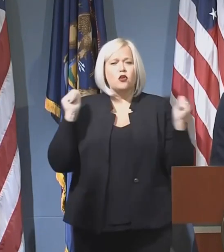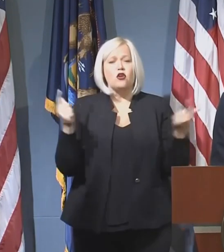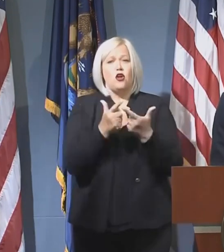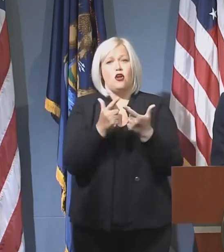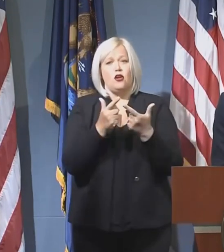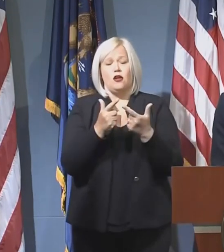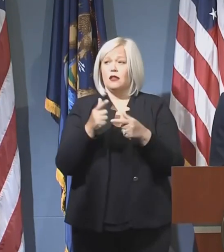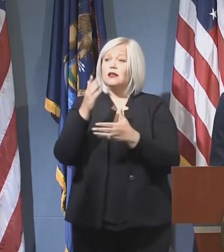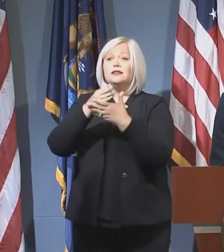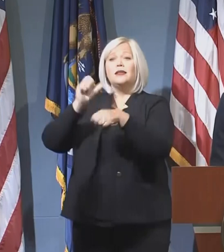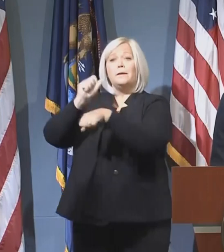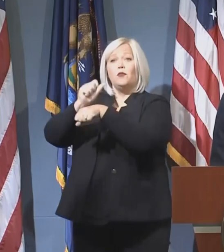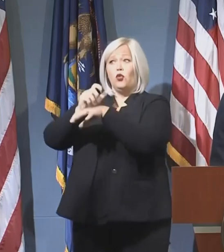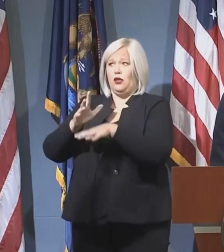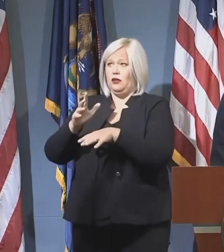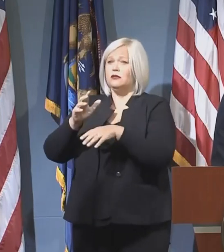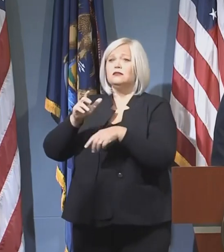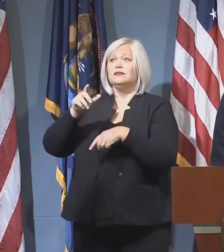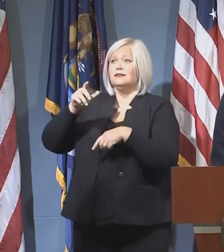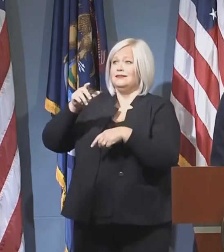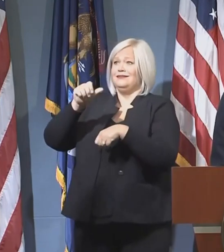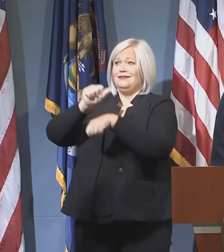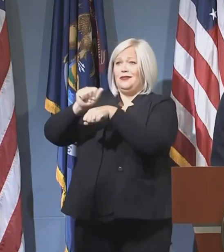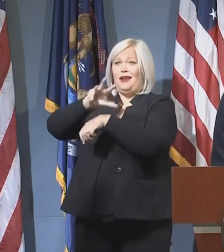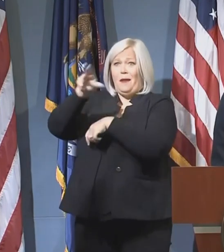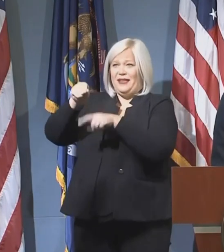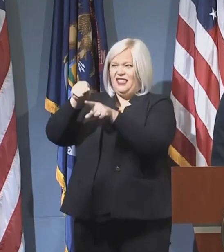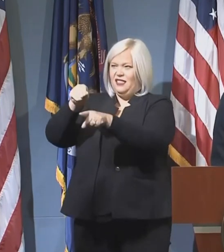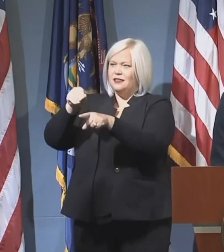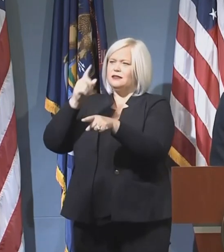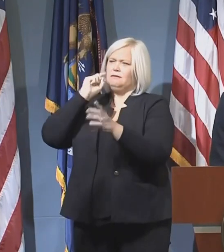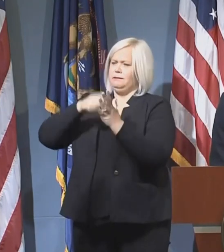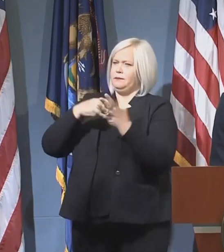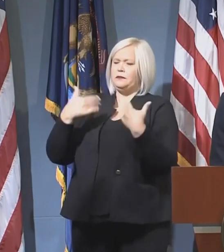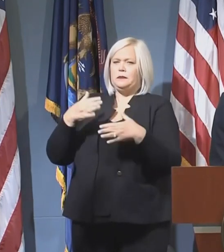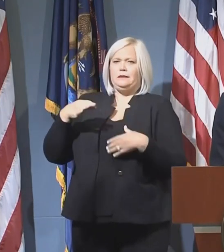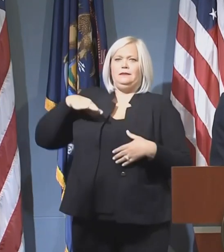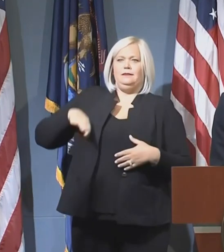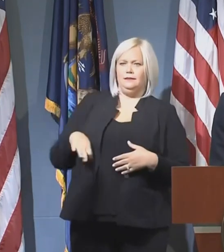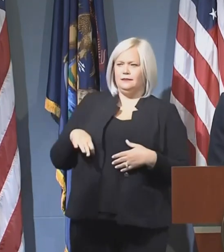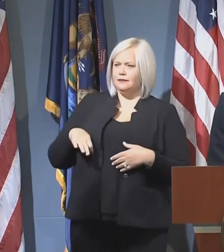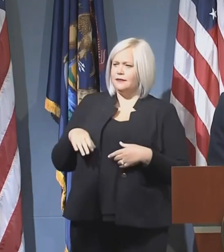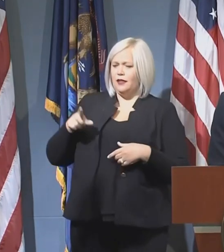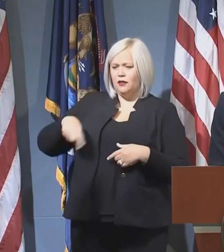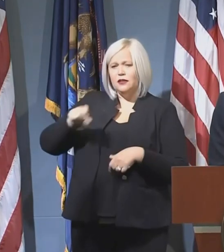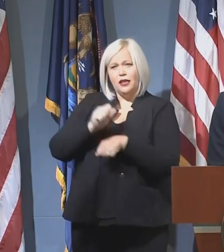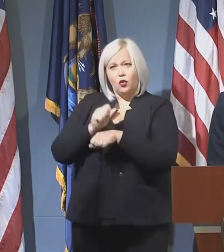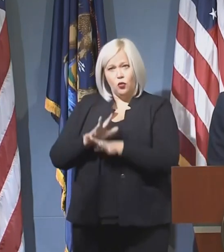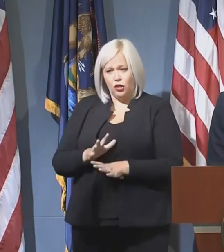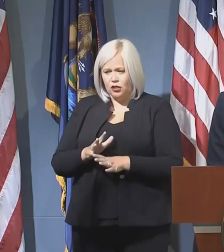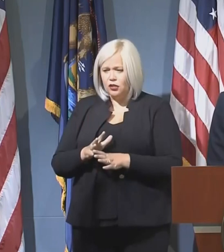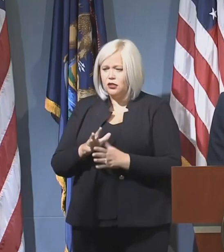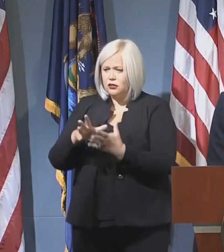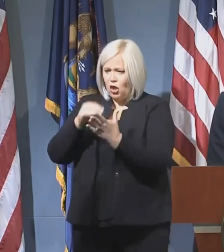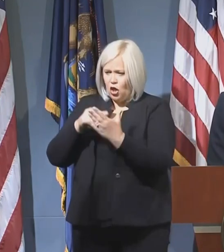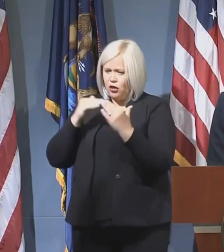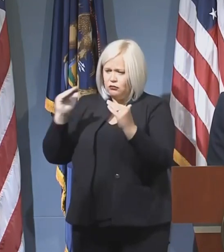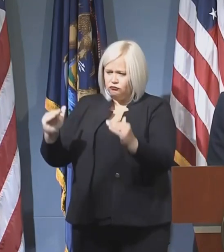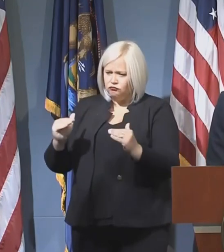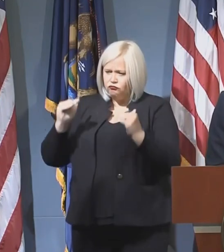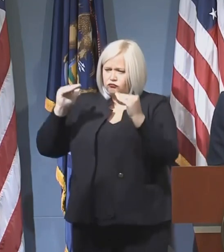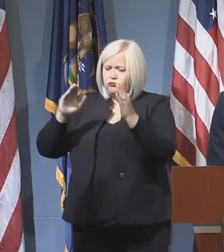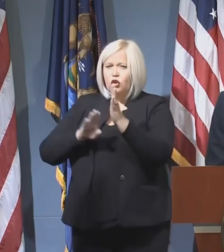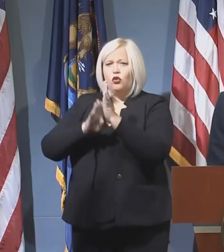programs, like those represented here today, will also see additional benefits. By helping their employees link education to career